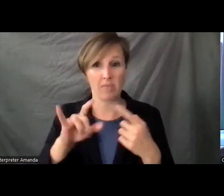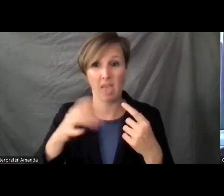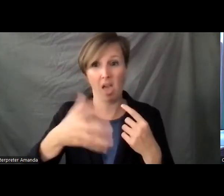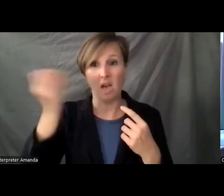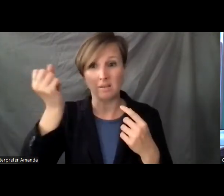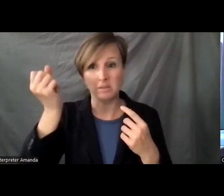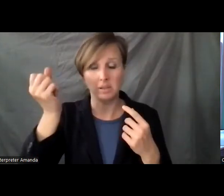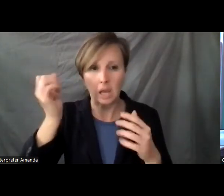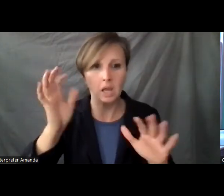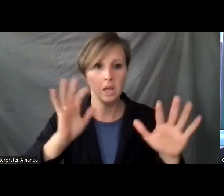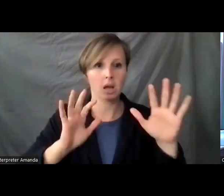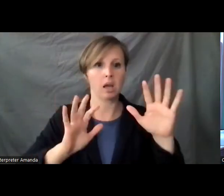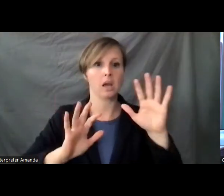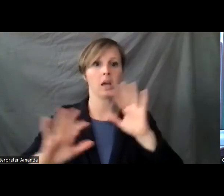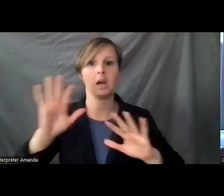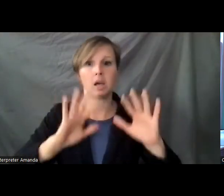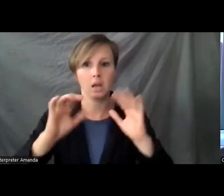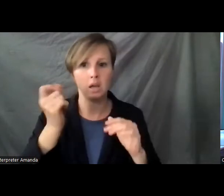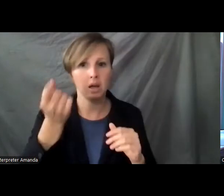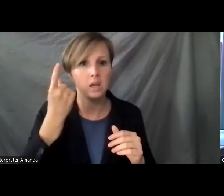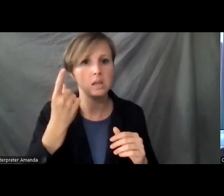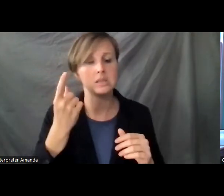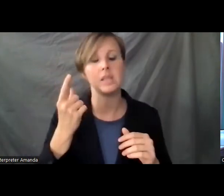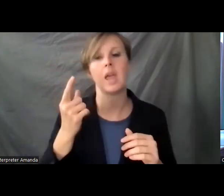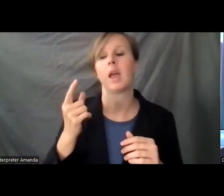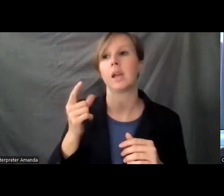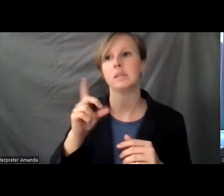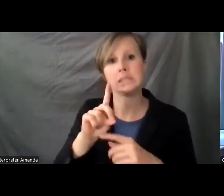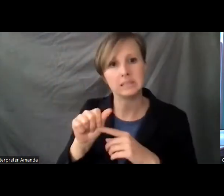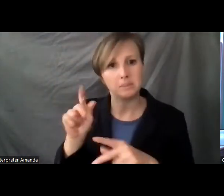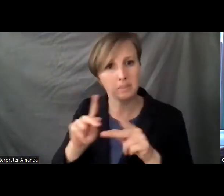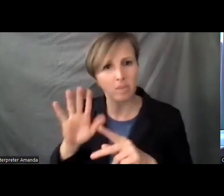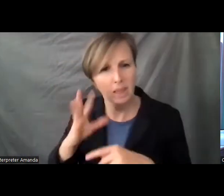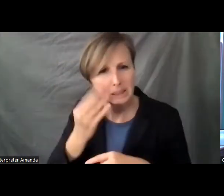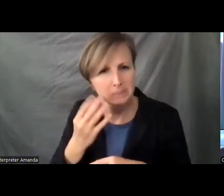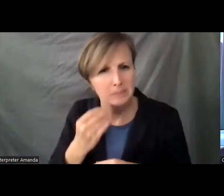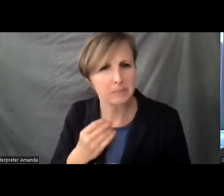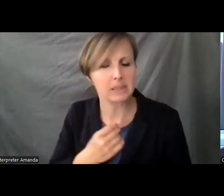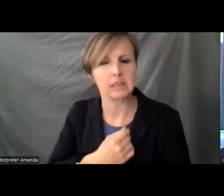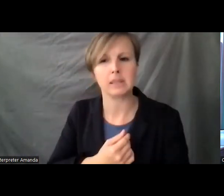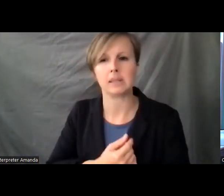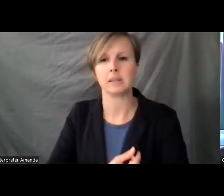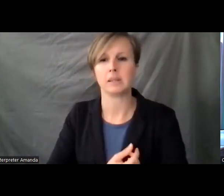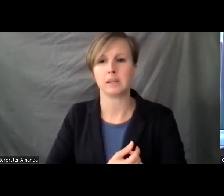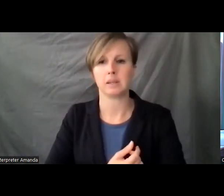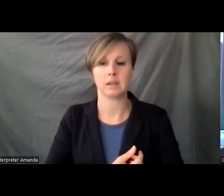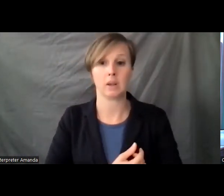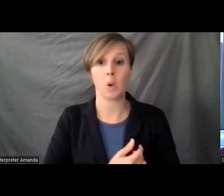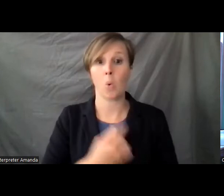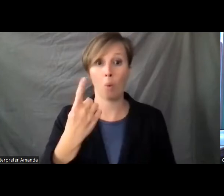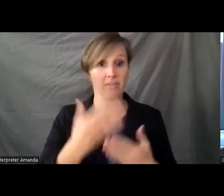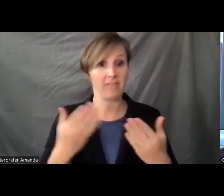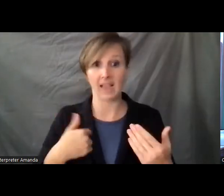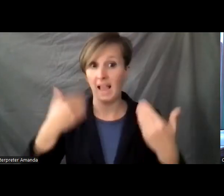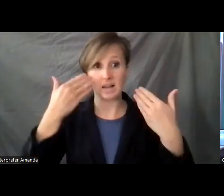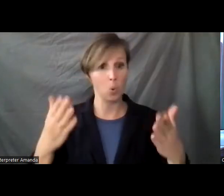you come to understand the plight of the disabled, you know, society. One of the things I did not know that I'm